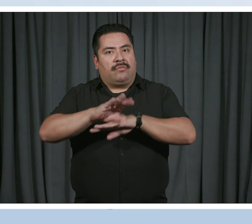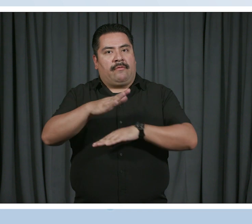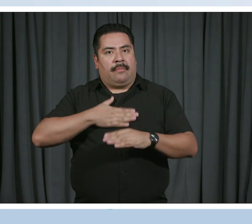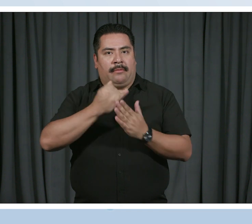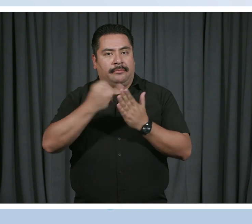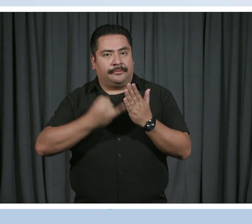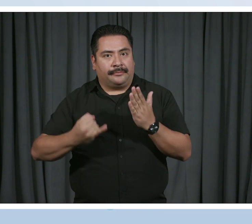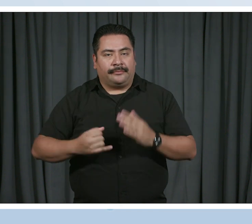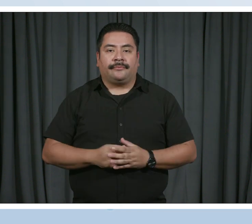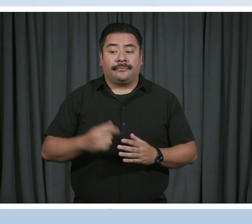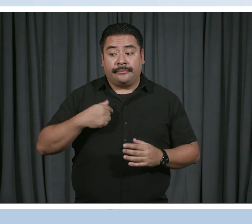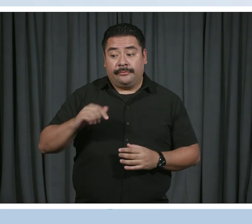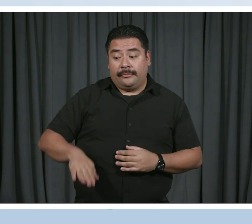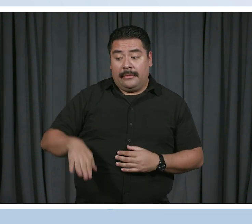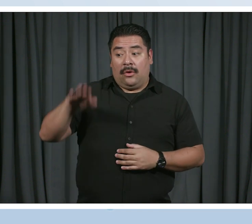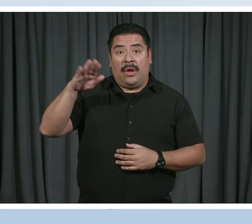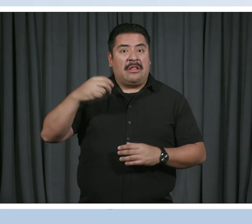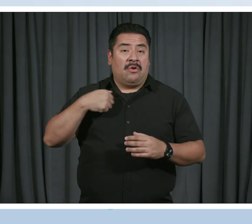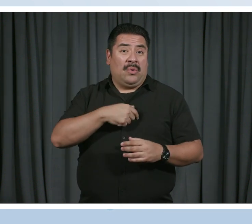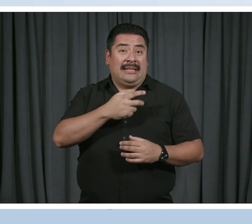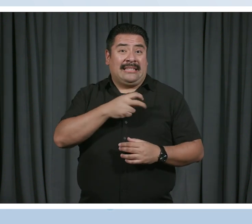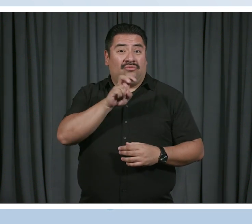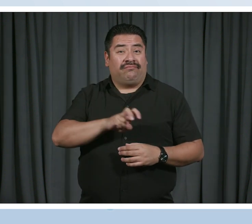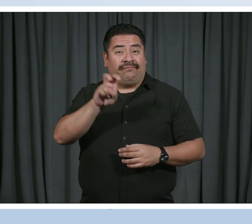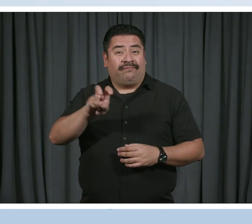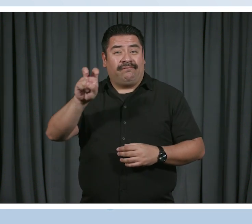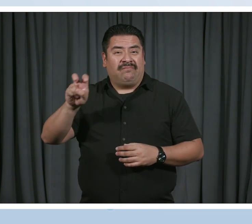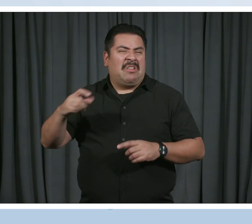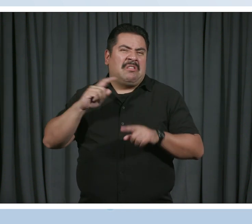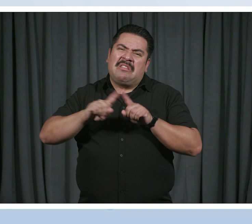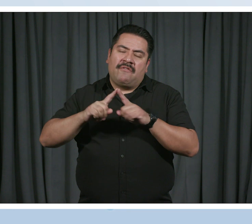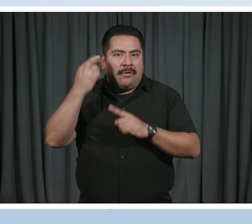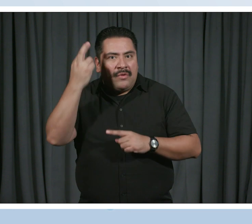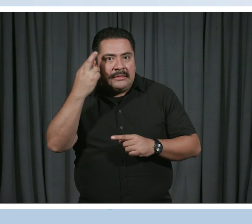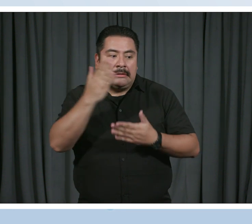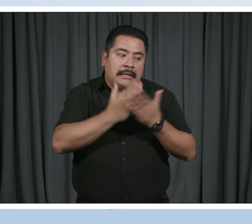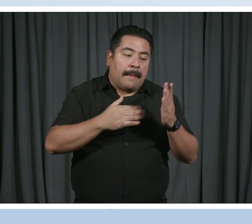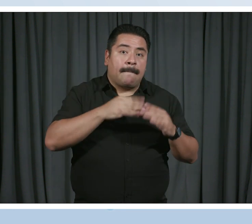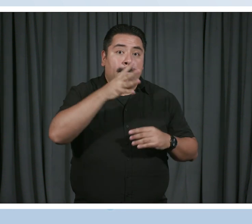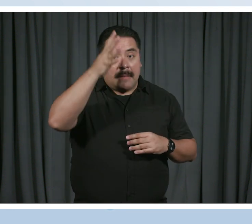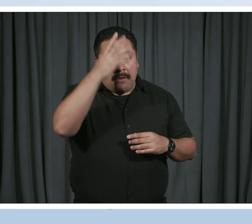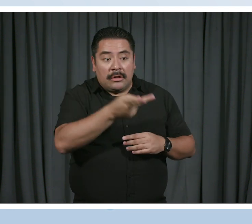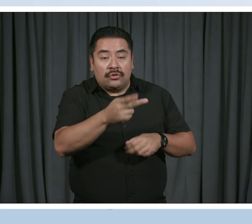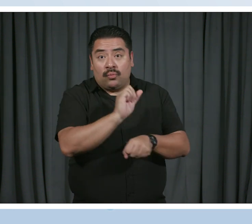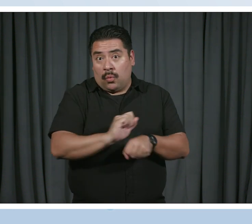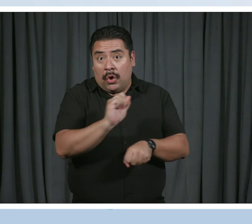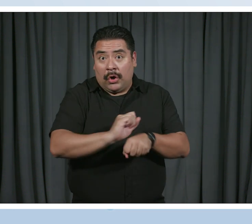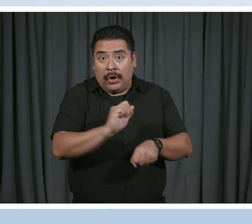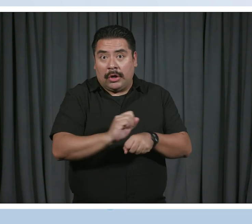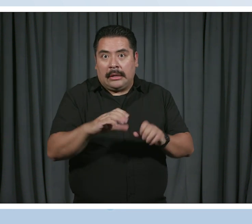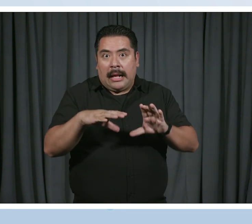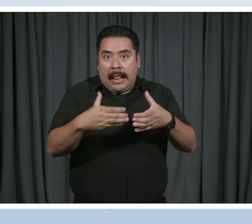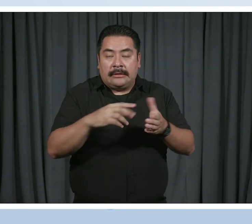And growing up, we moved around a lot for a combination of reasons. Some because my parents were working, you know,